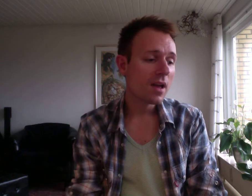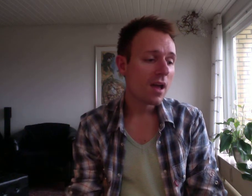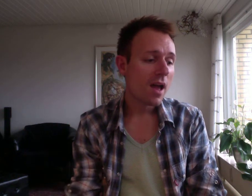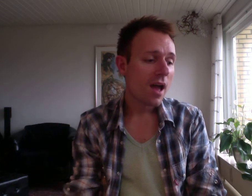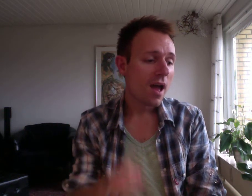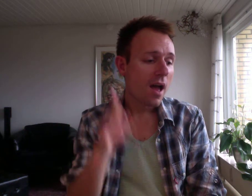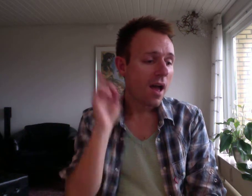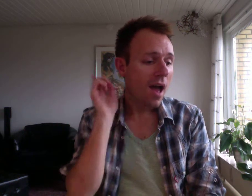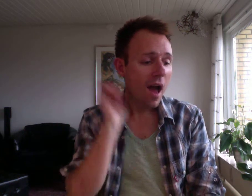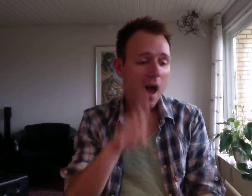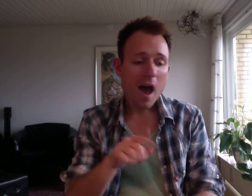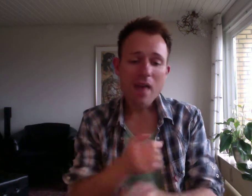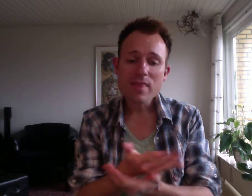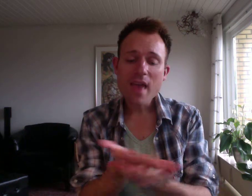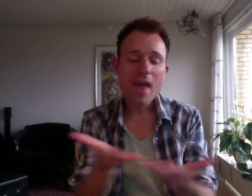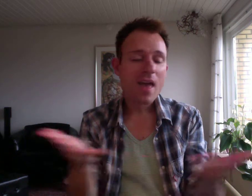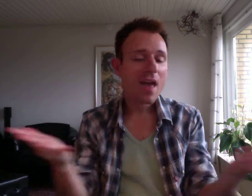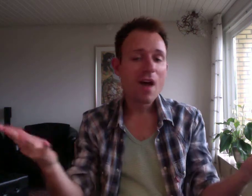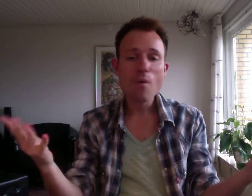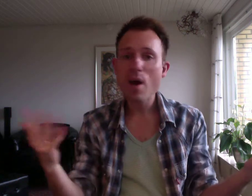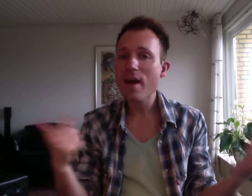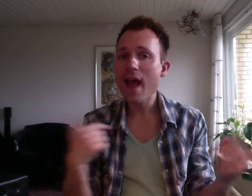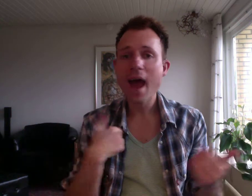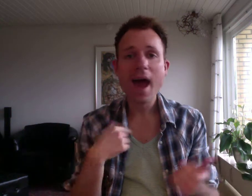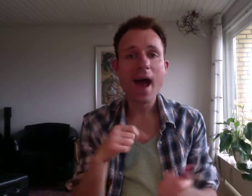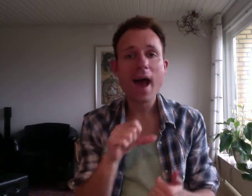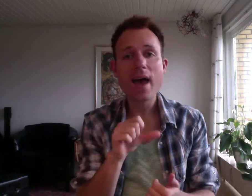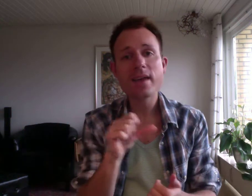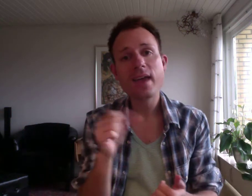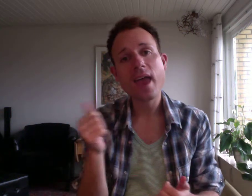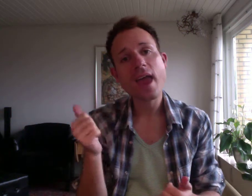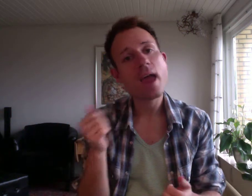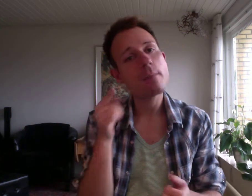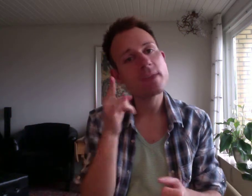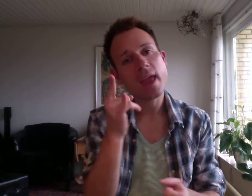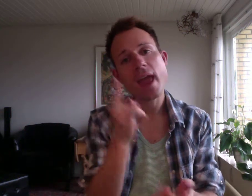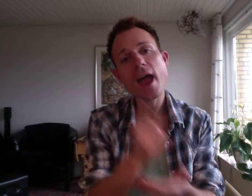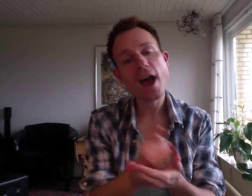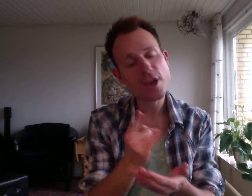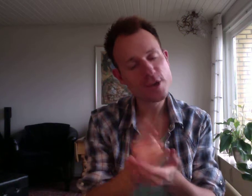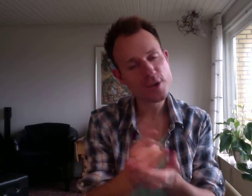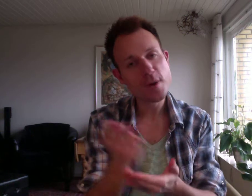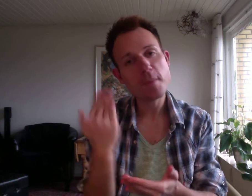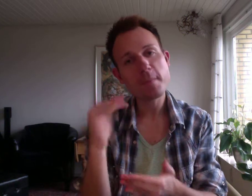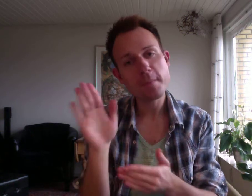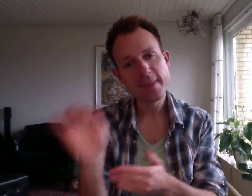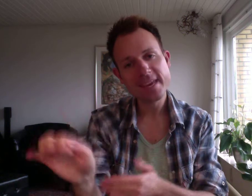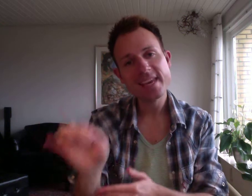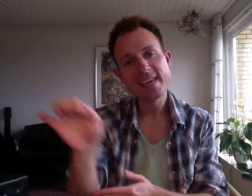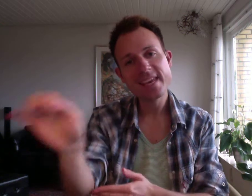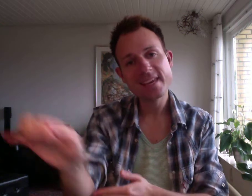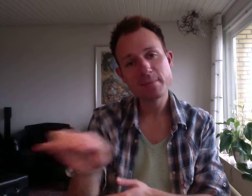And everywhere I am there you'll be